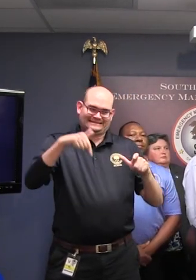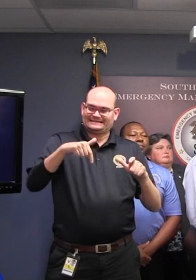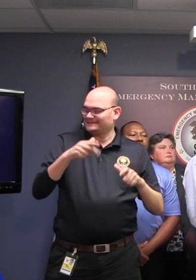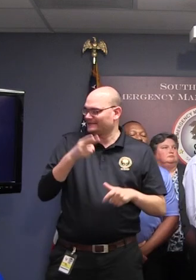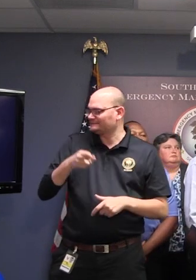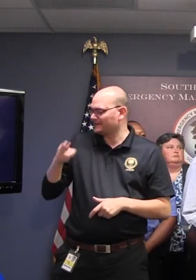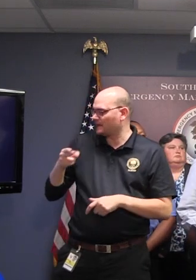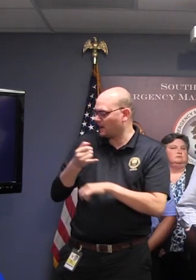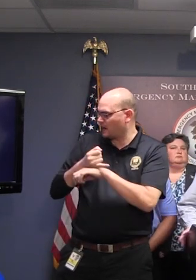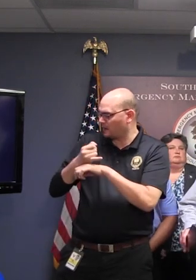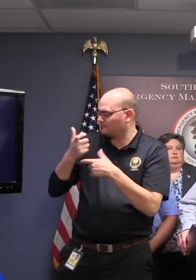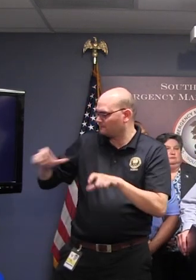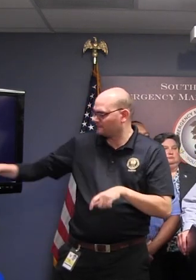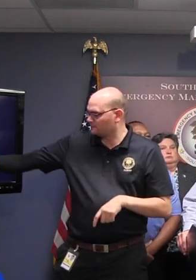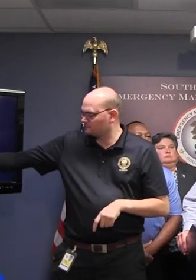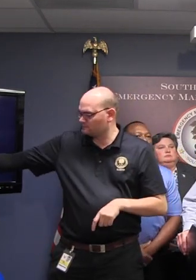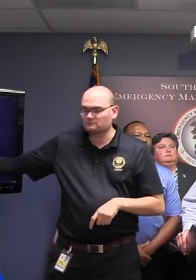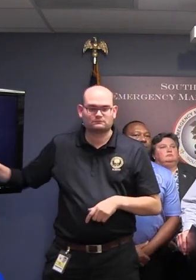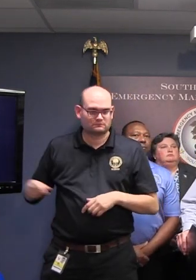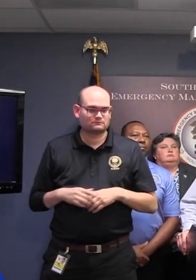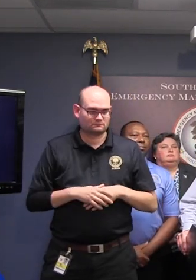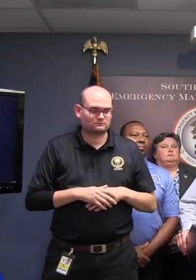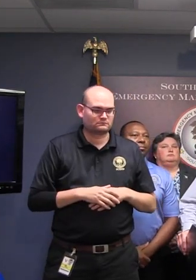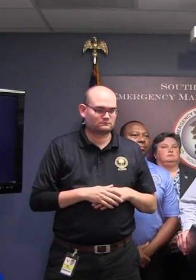Yes. Next question.